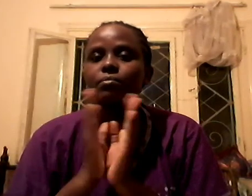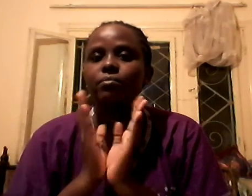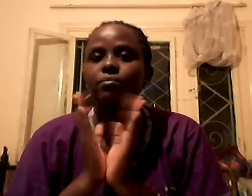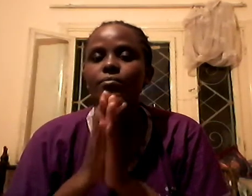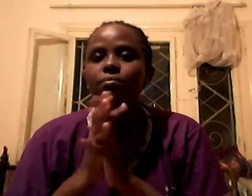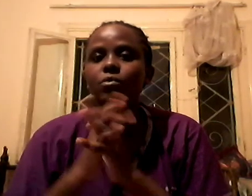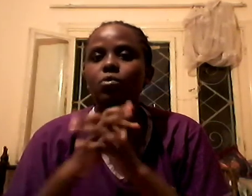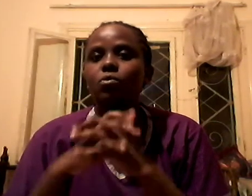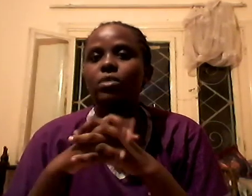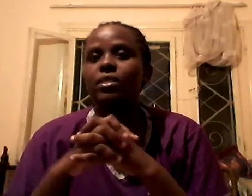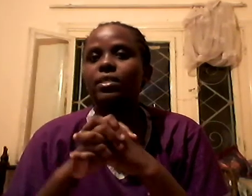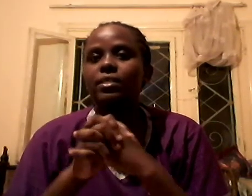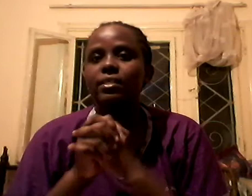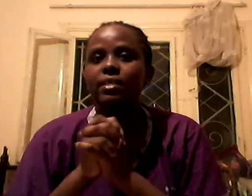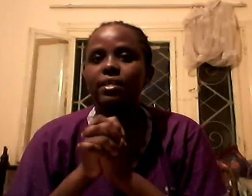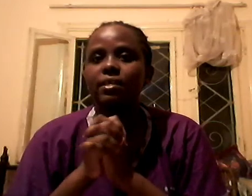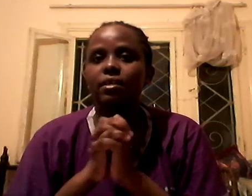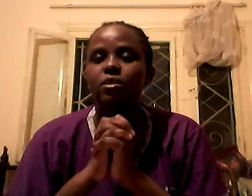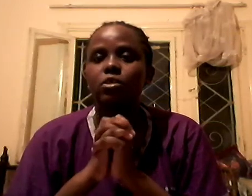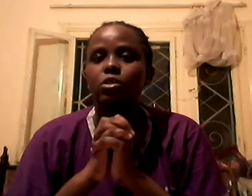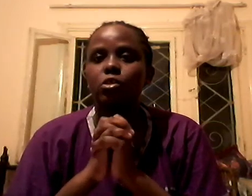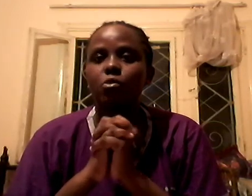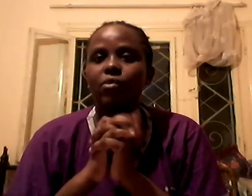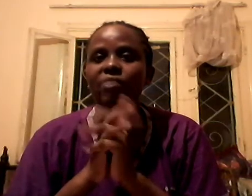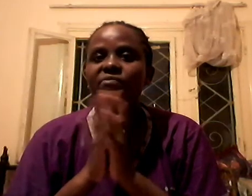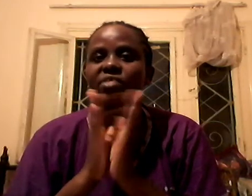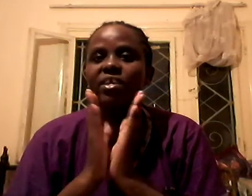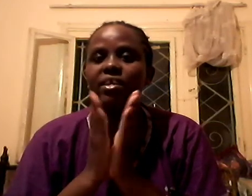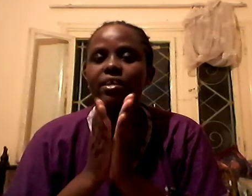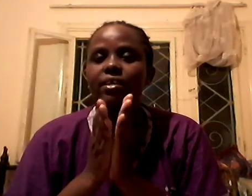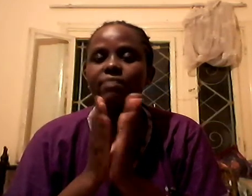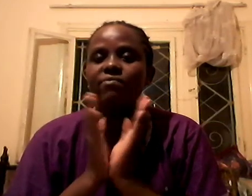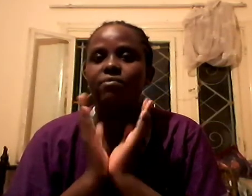Always just say sorry for the fall.